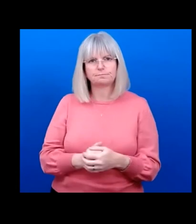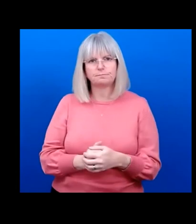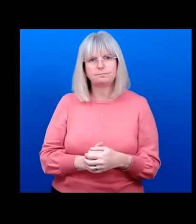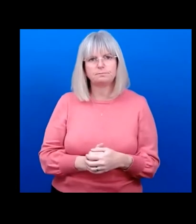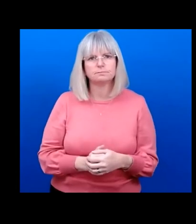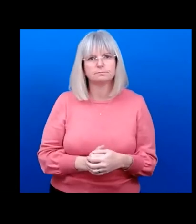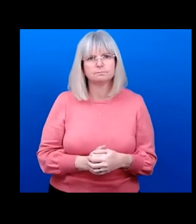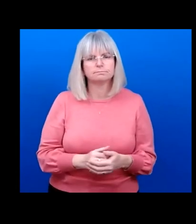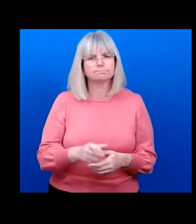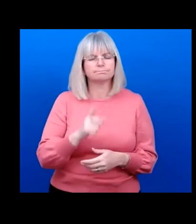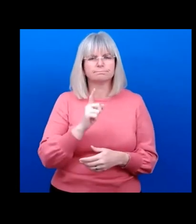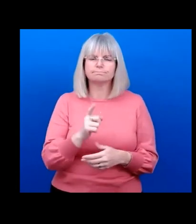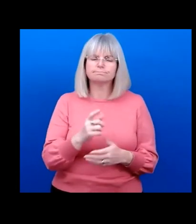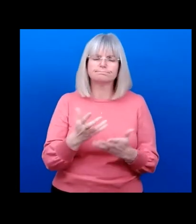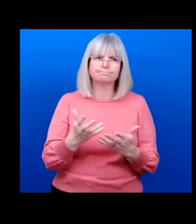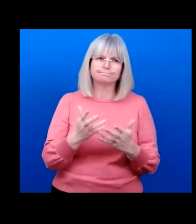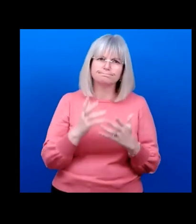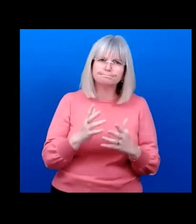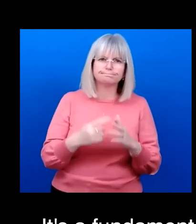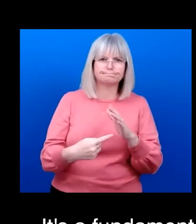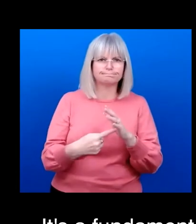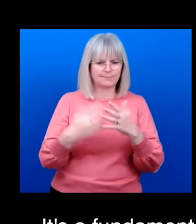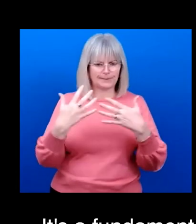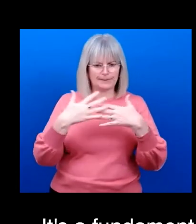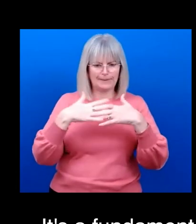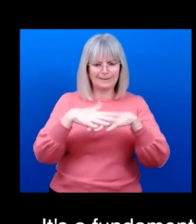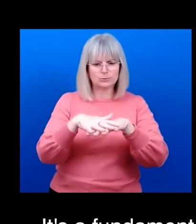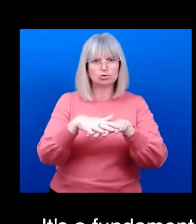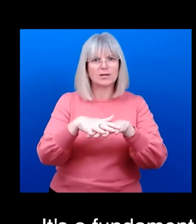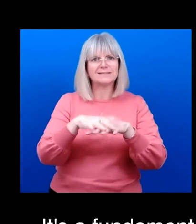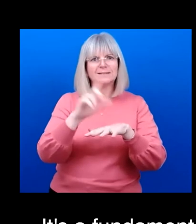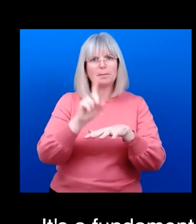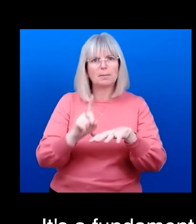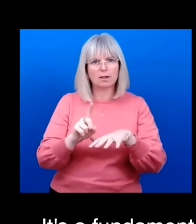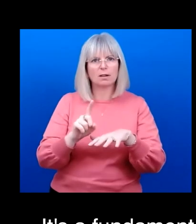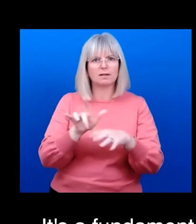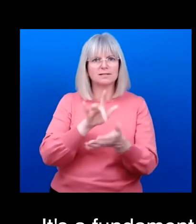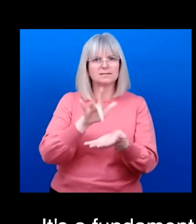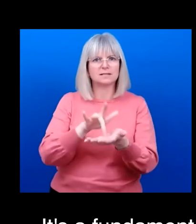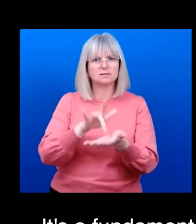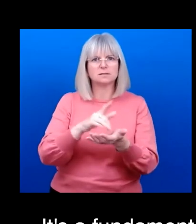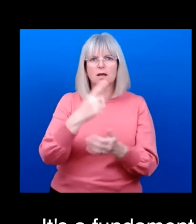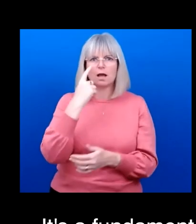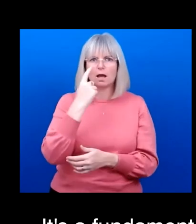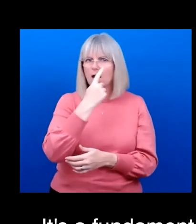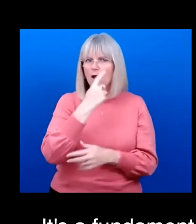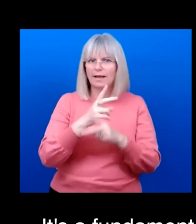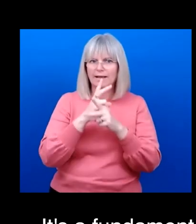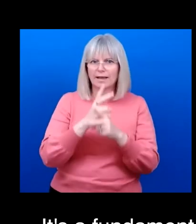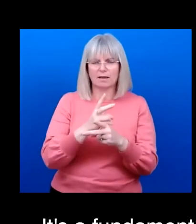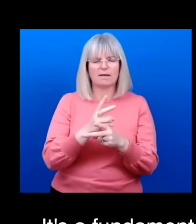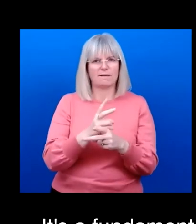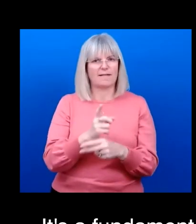that implementation of integrated people centered eye care is part of the universal health coverage. Alakos health